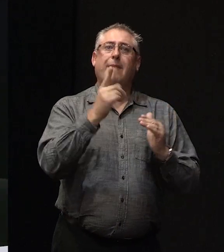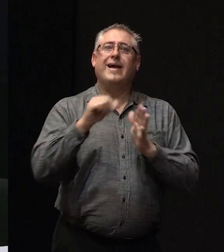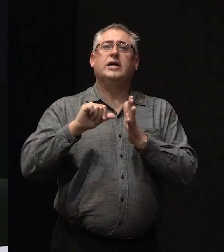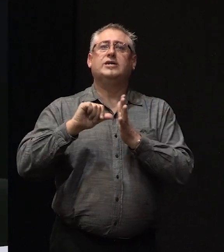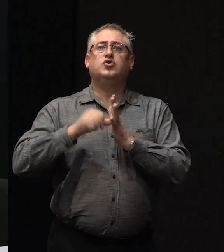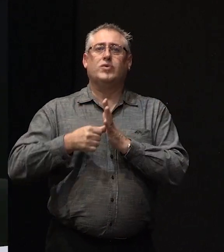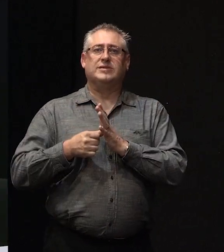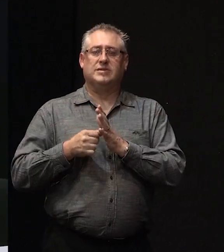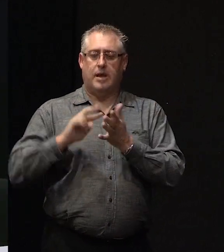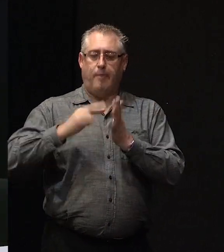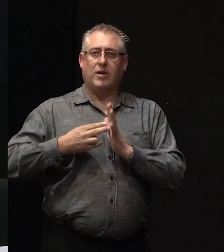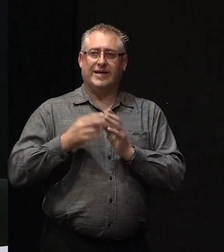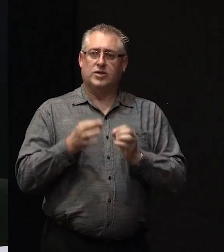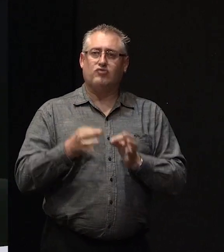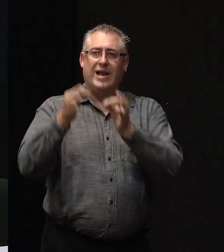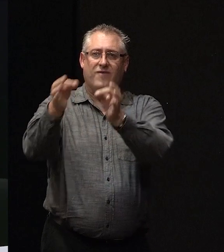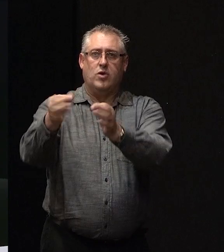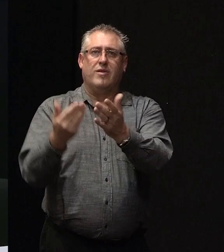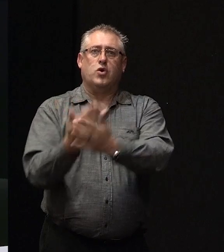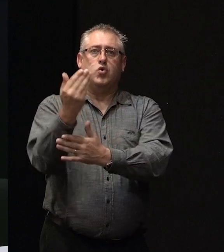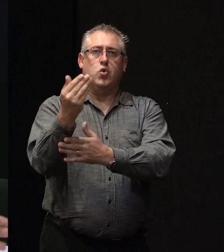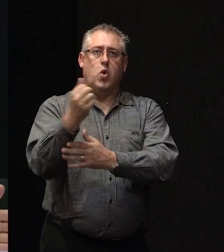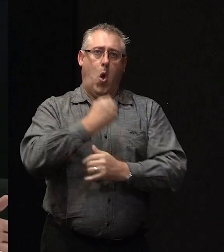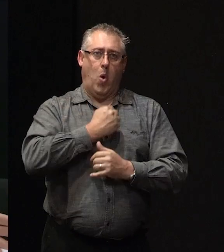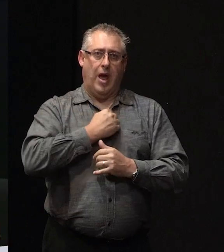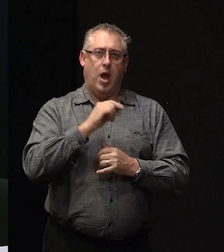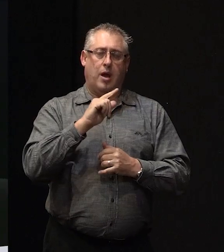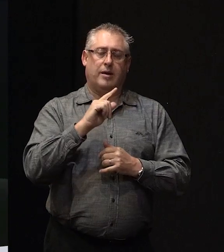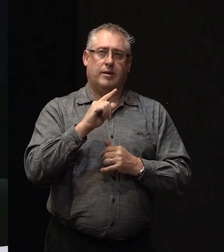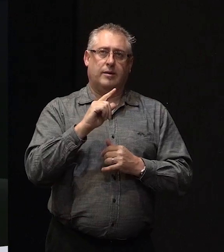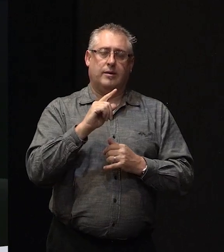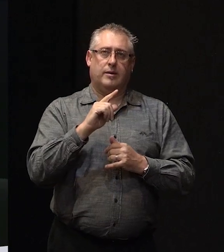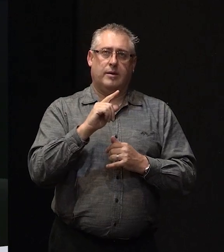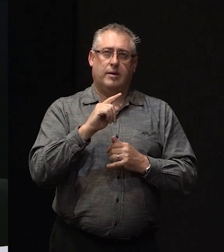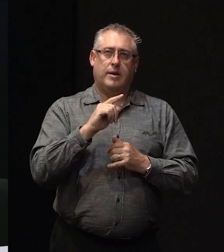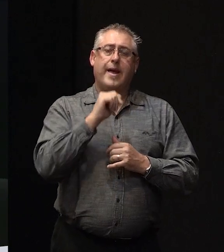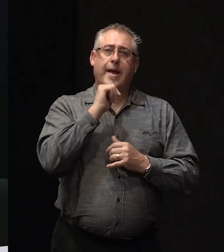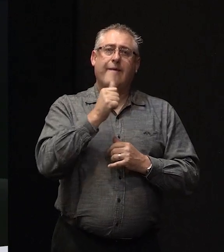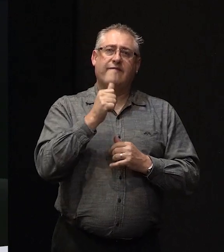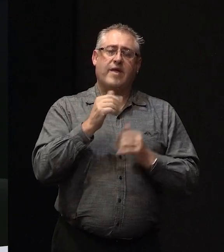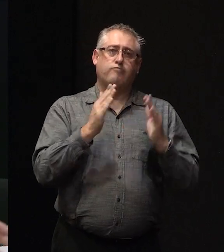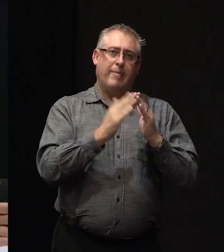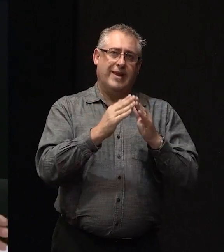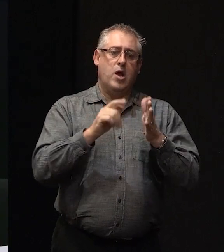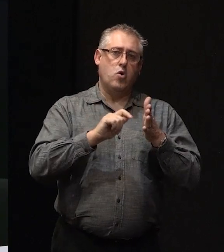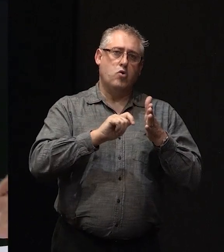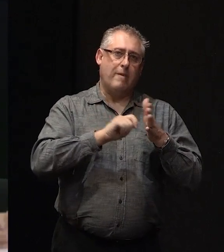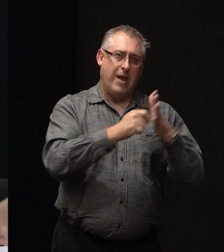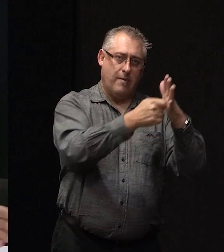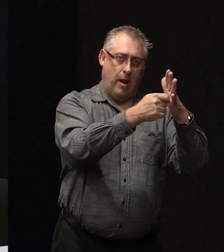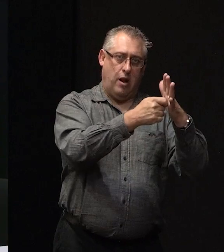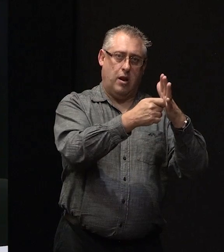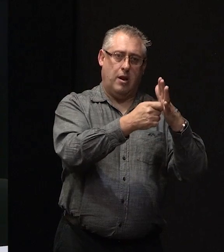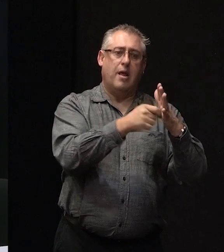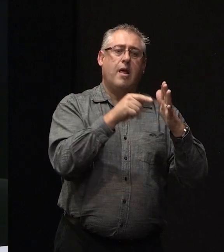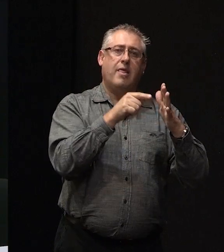policy transfers to the new owner and only the proceeds of the claim. So if the property was repairable, then the proceeds of the repair would